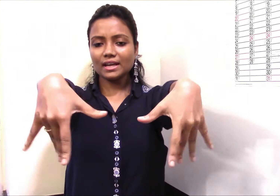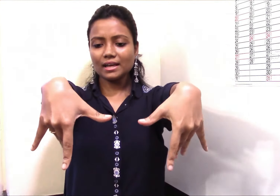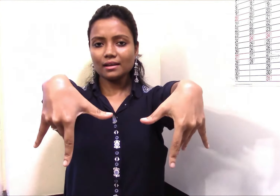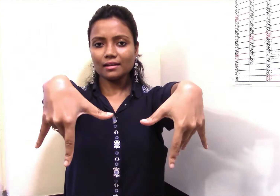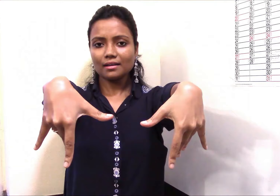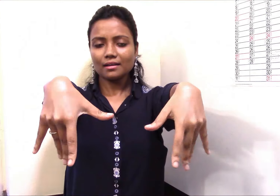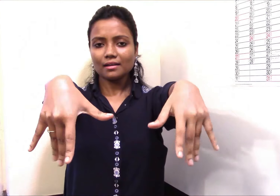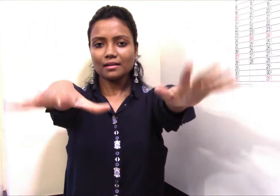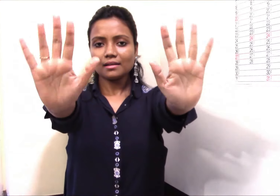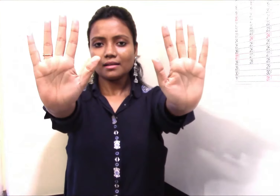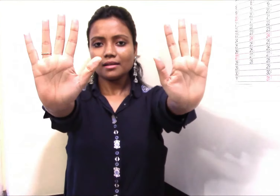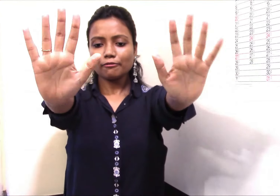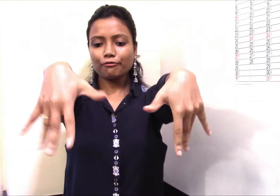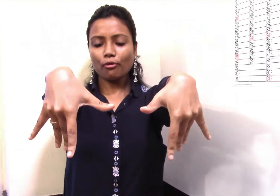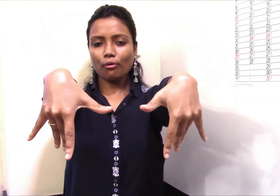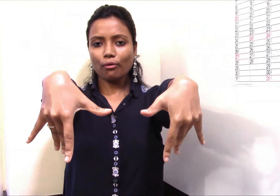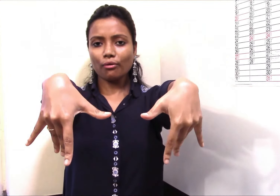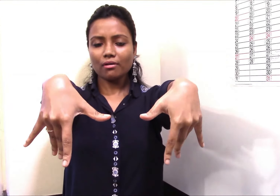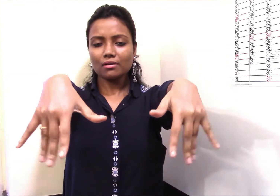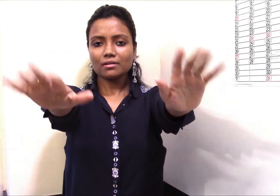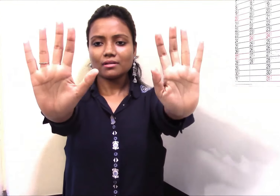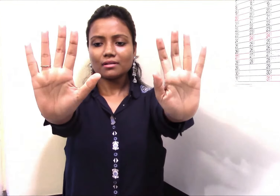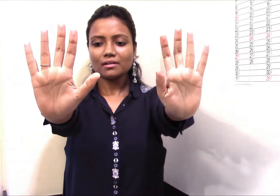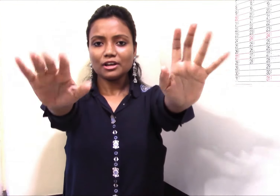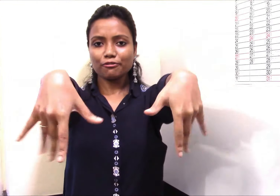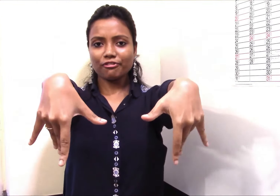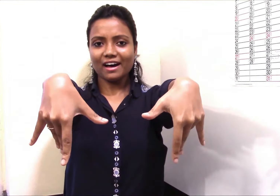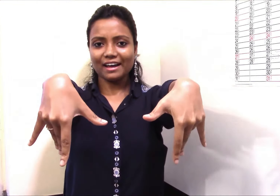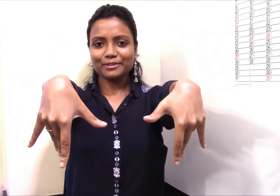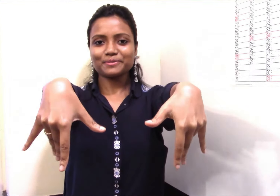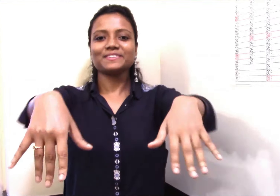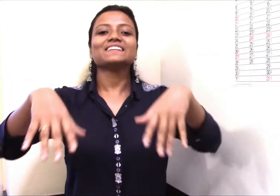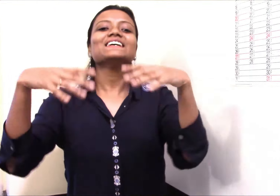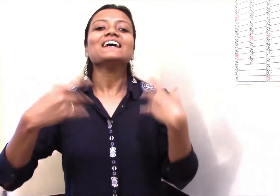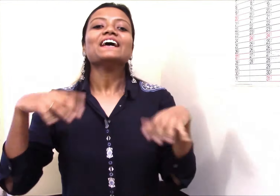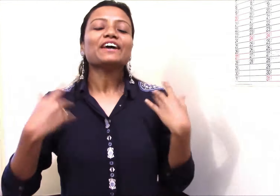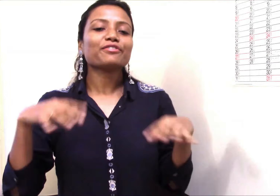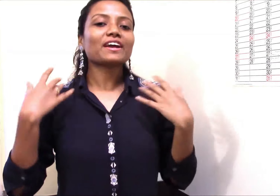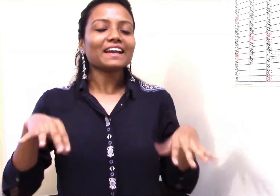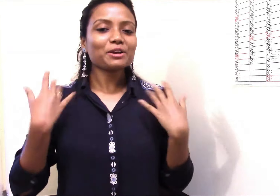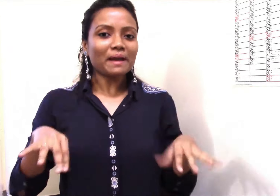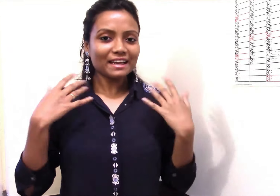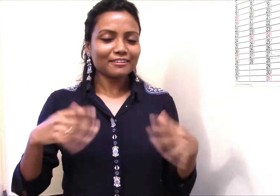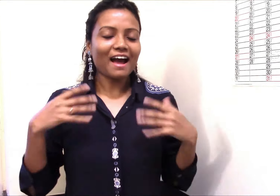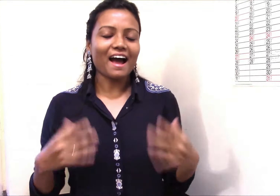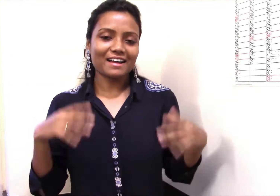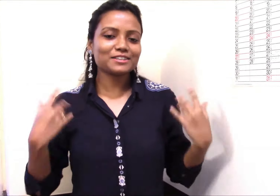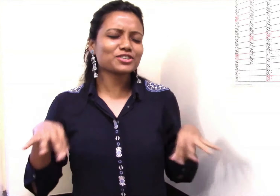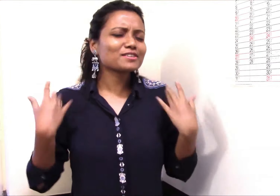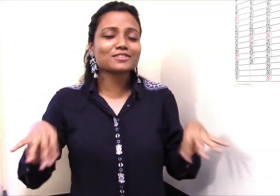four, five. If you get any pain in the hand just